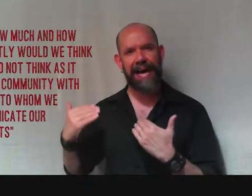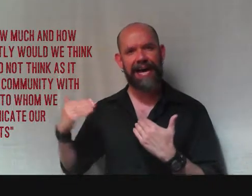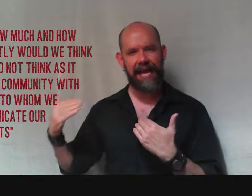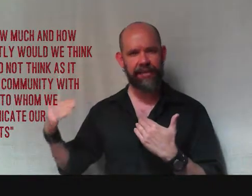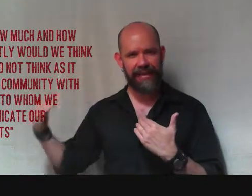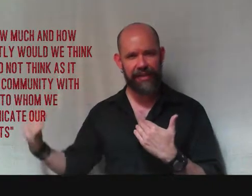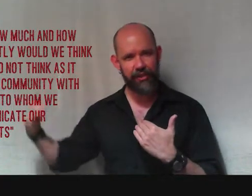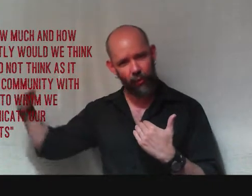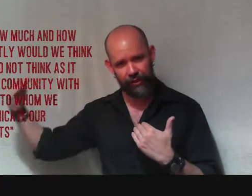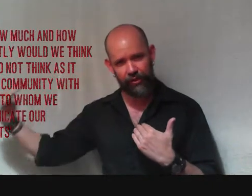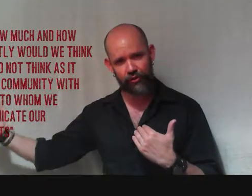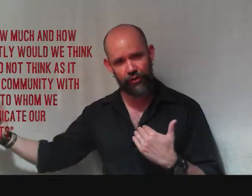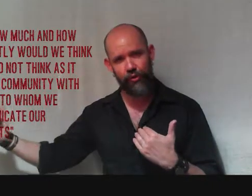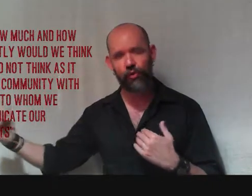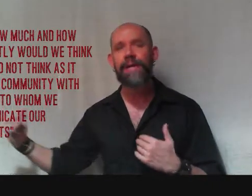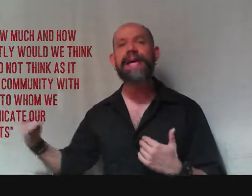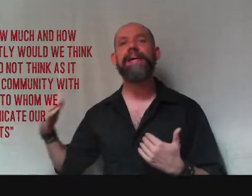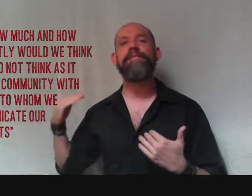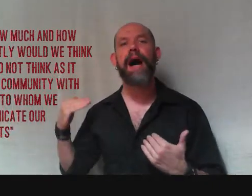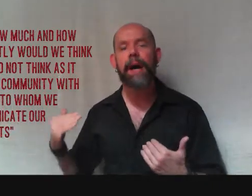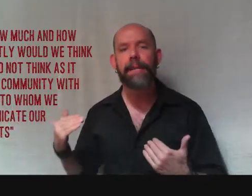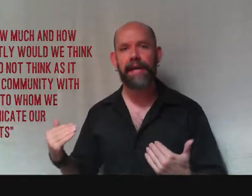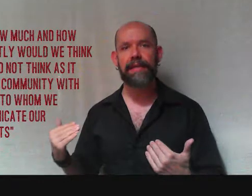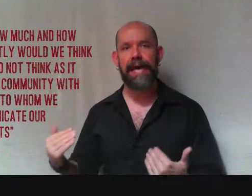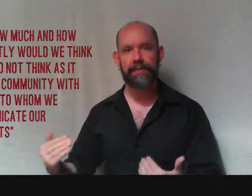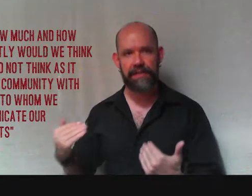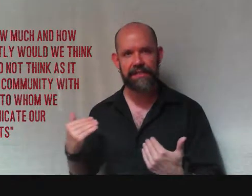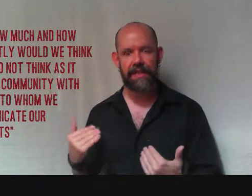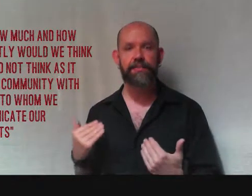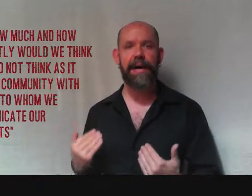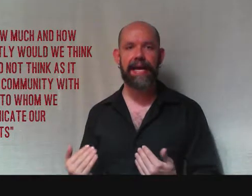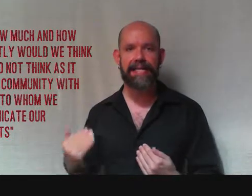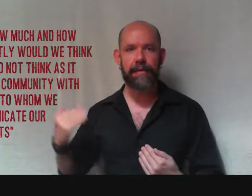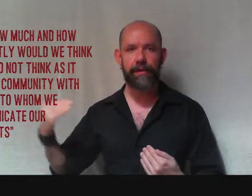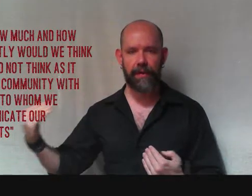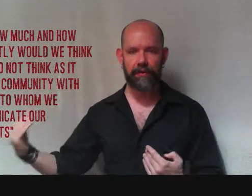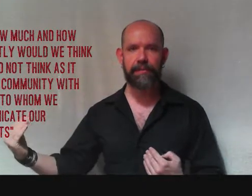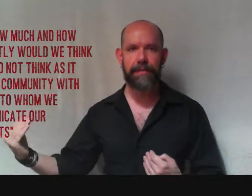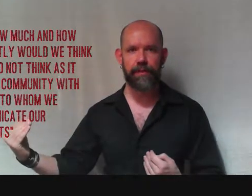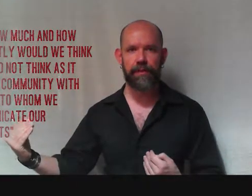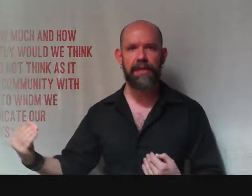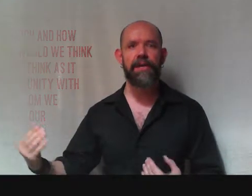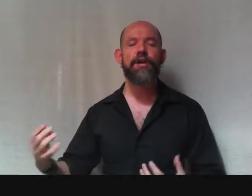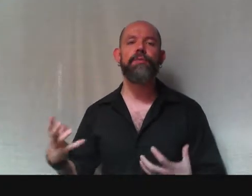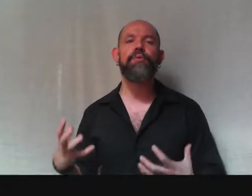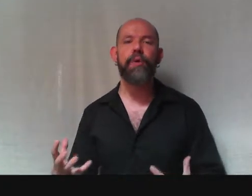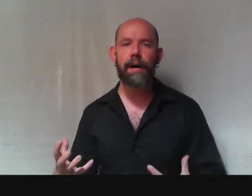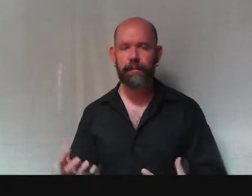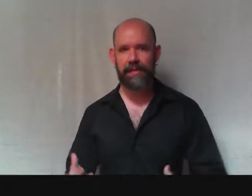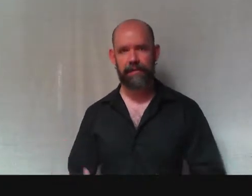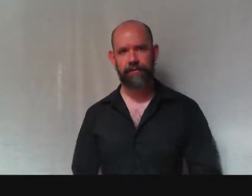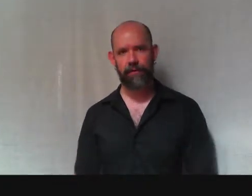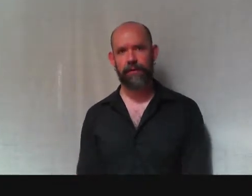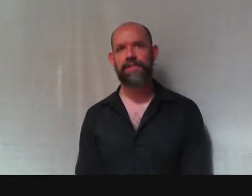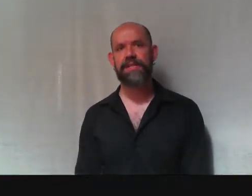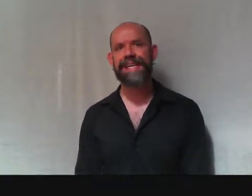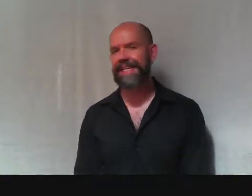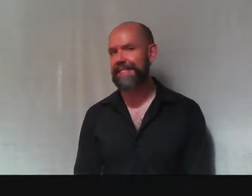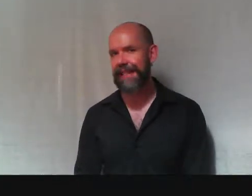I actually get to what's true if I'm not allowed to discuss my idea with other people? The problem here, of course, is that